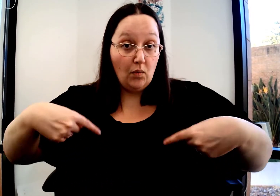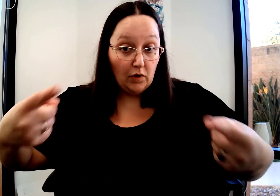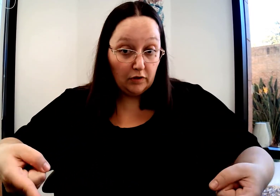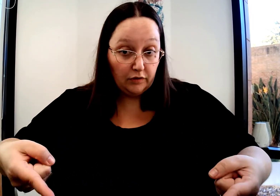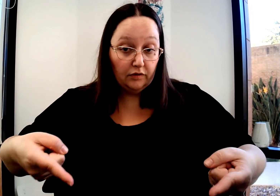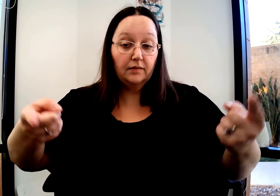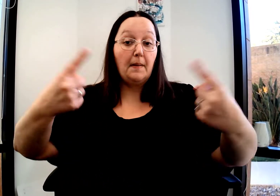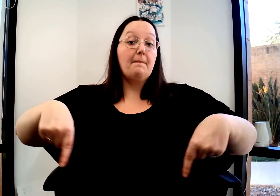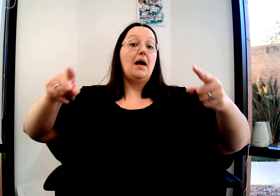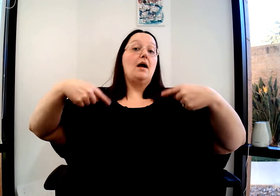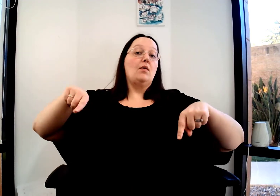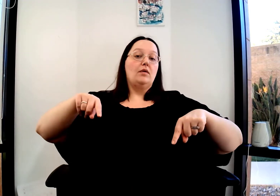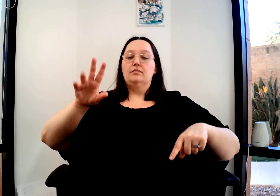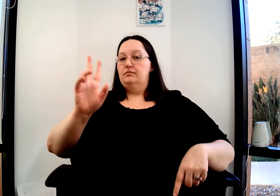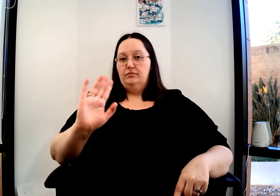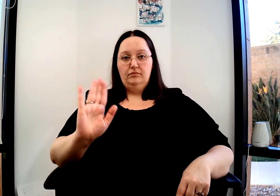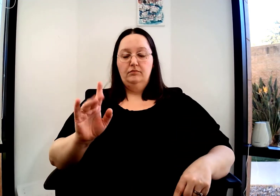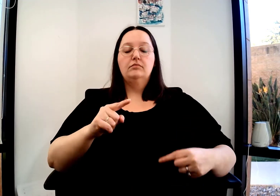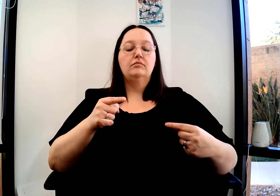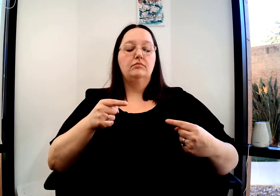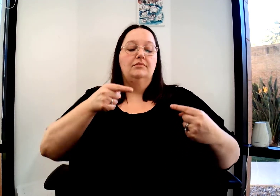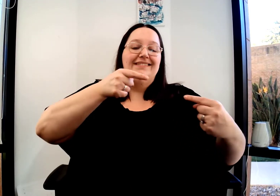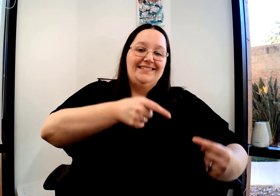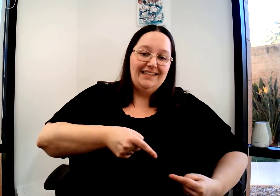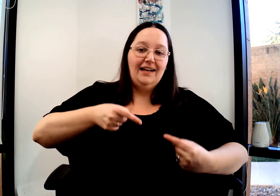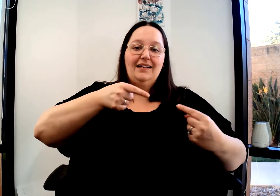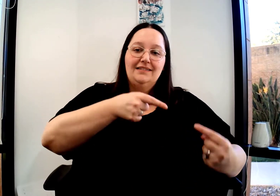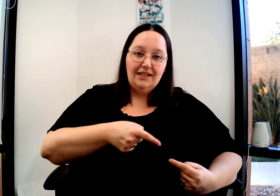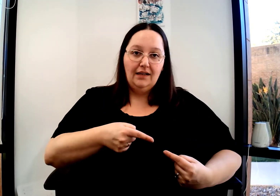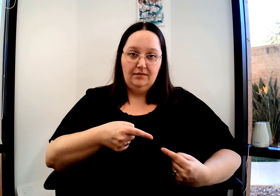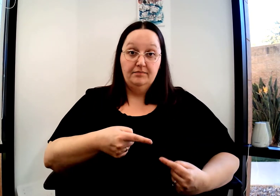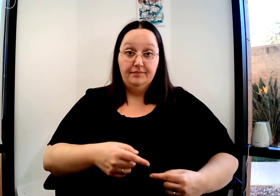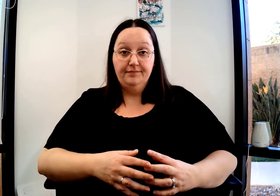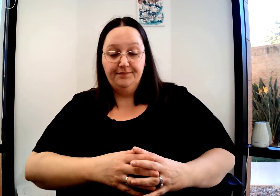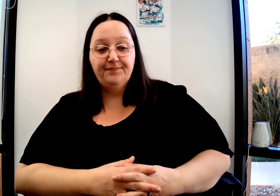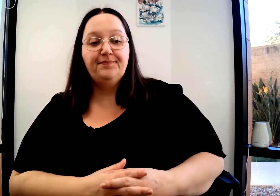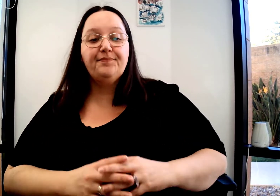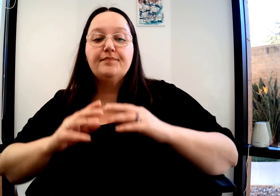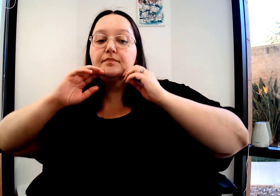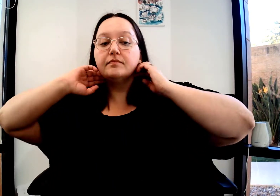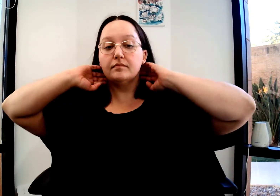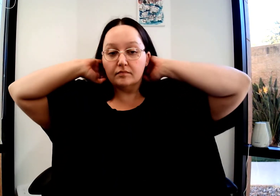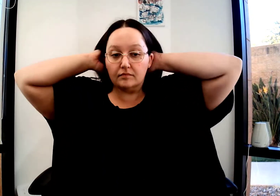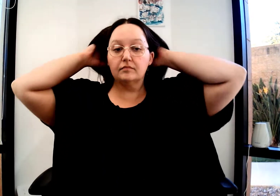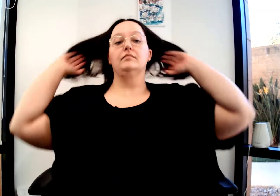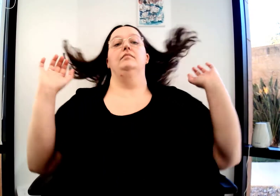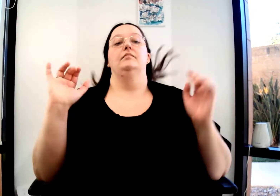Don't go forward and don't go backward. Circle across your body. Struggle.